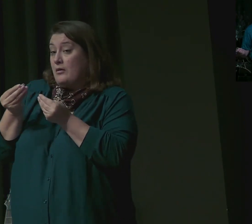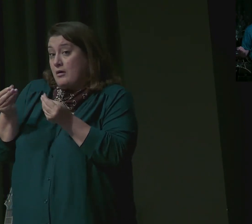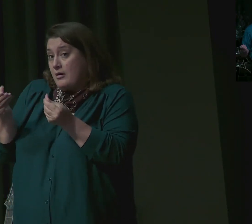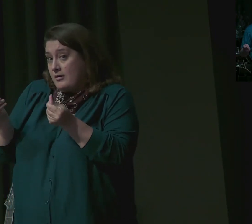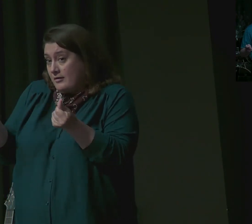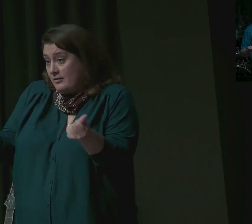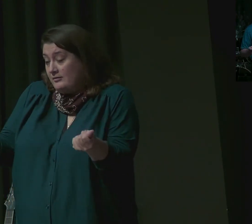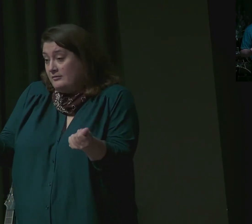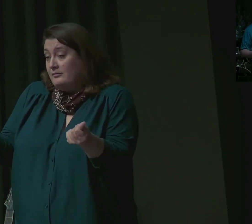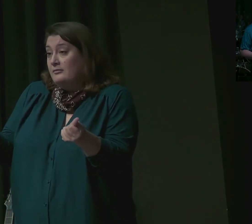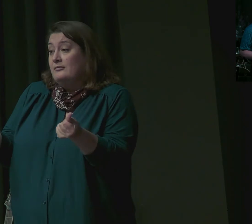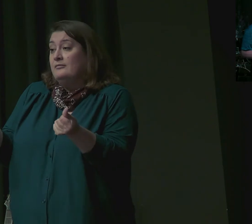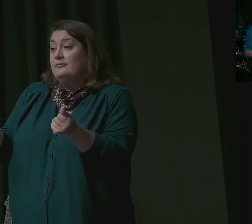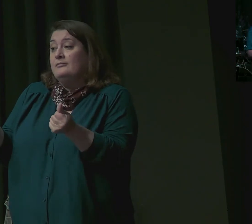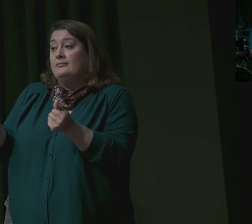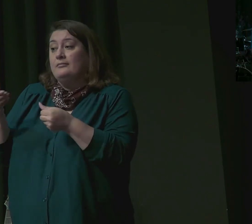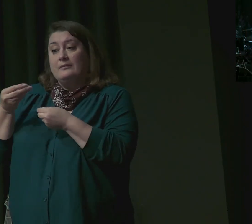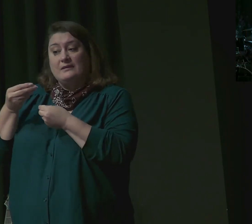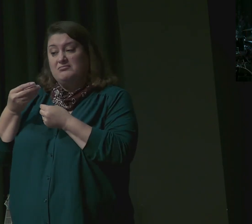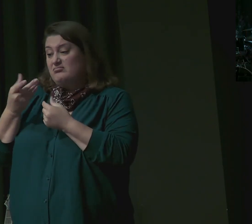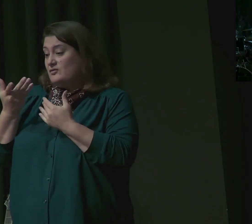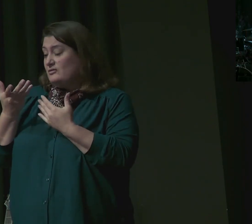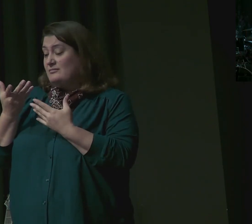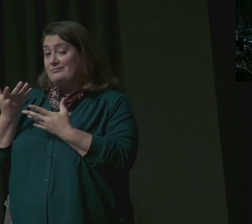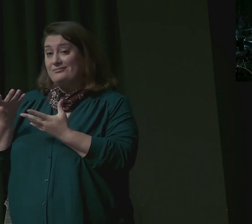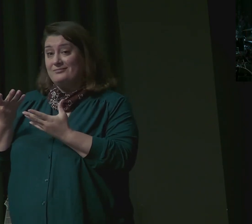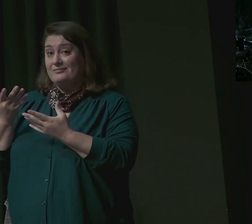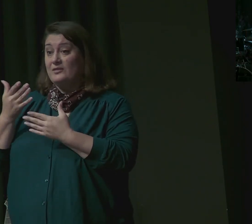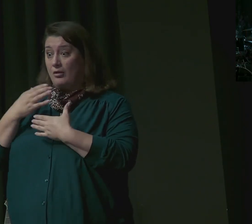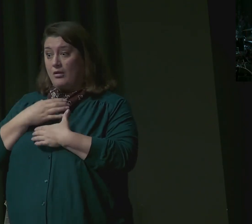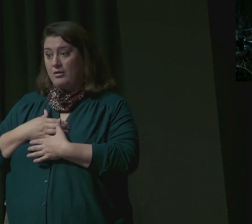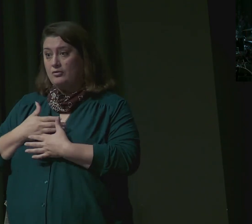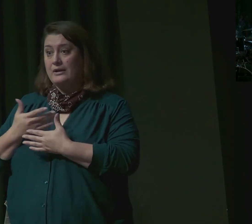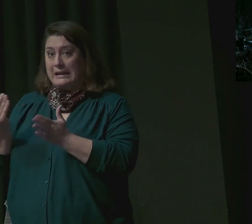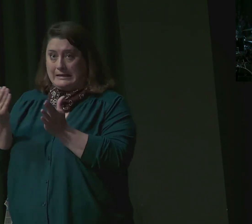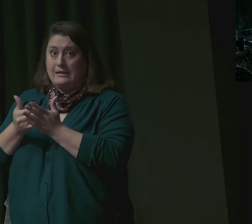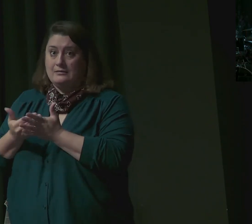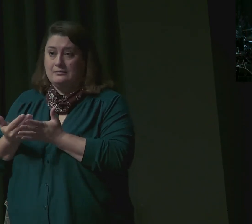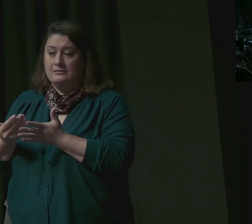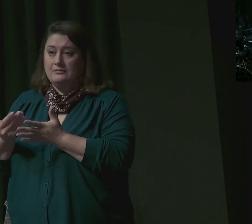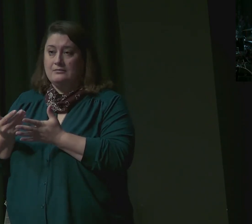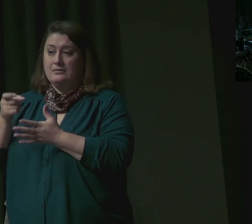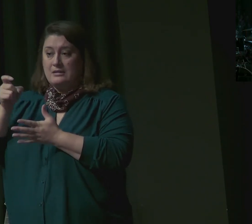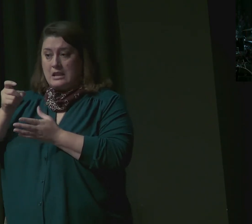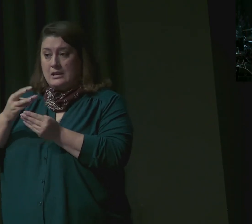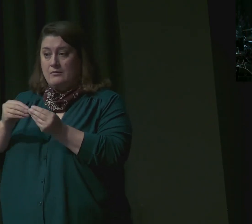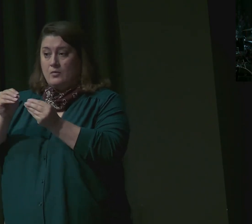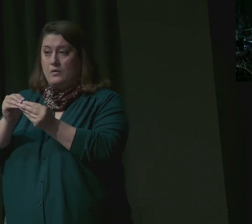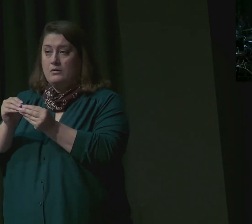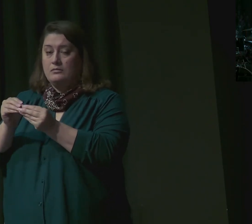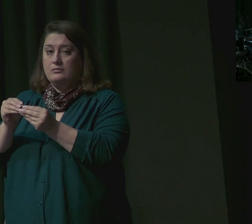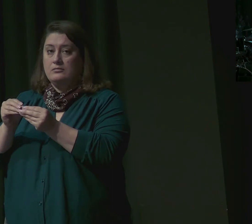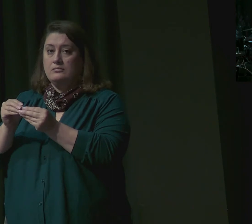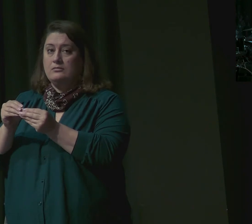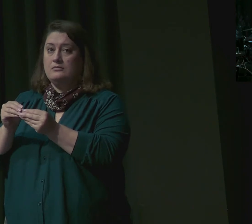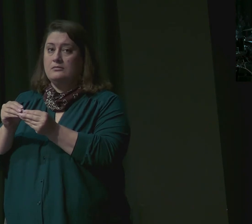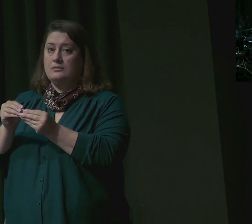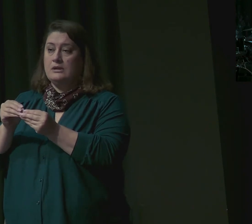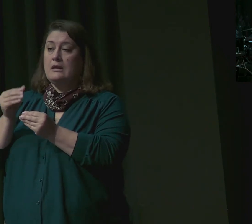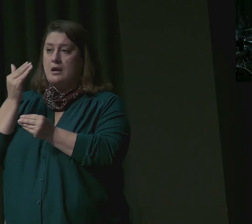all aware that in order to return, the youngest son, Benjamin, is going to have to go as